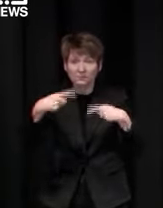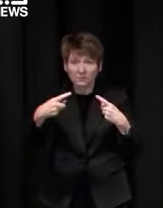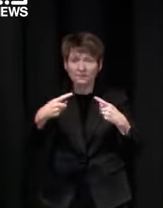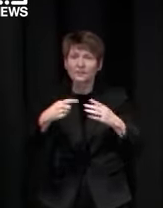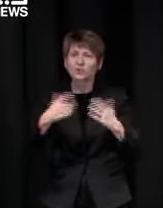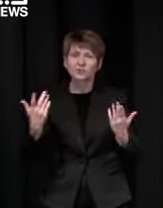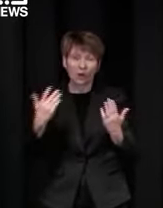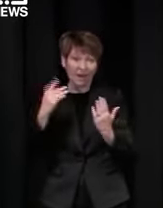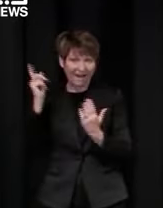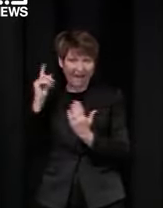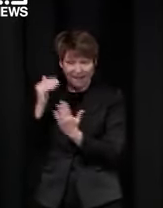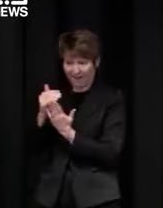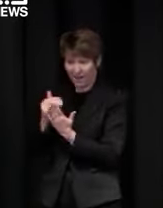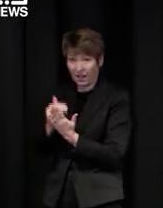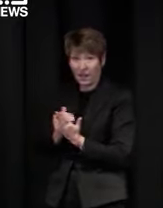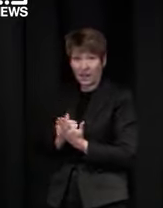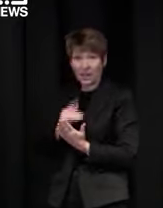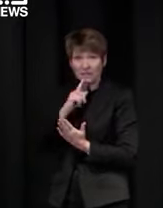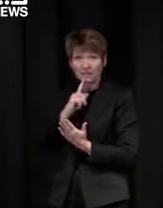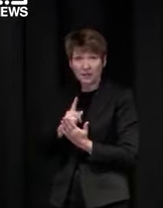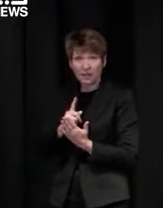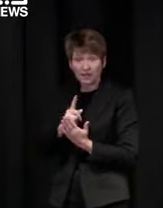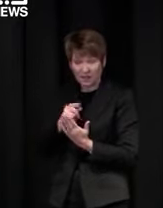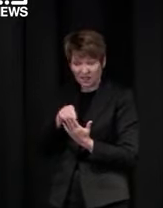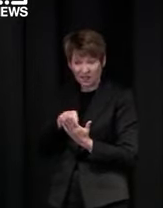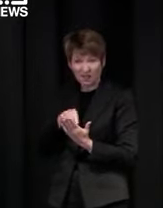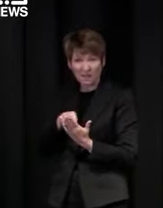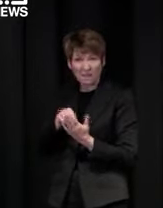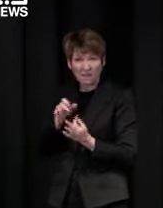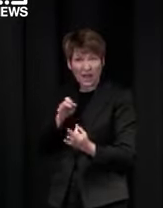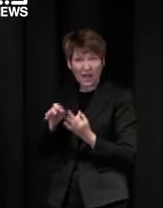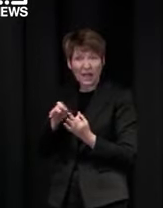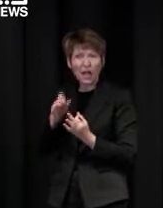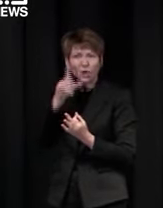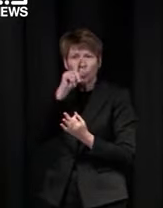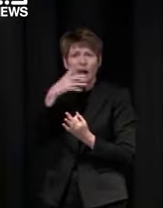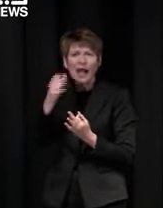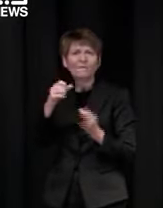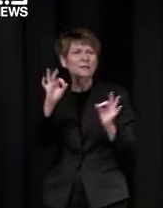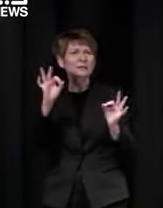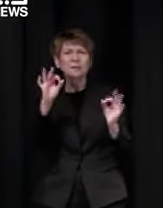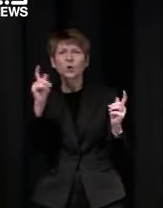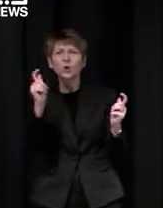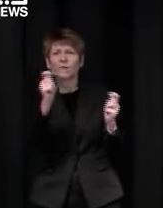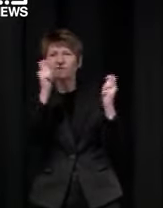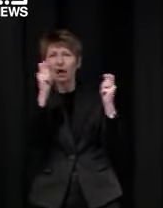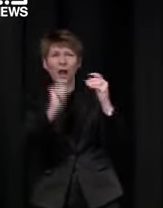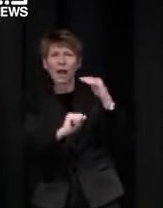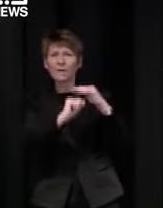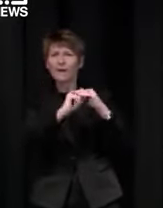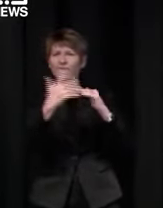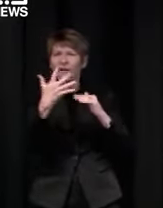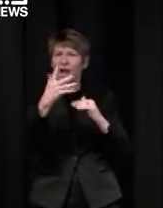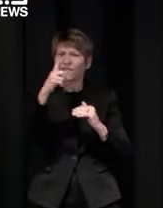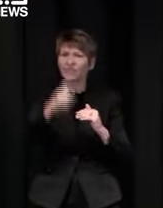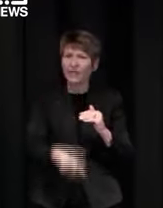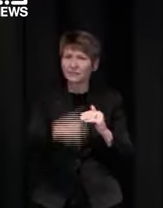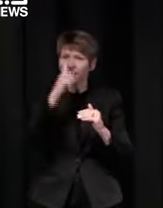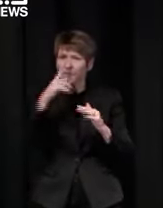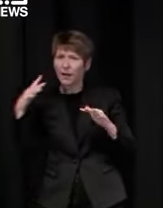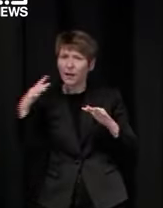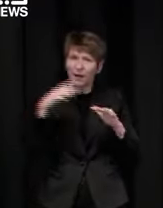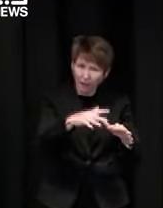might be able to have events with up to 5 000 people so we might have some um you know things closer to metro melbourne whether in